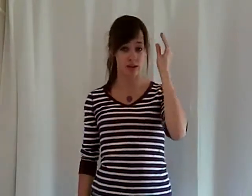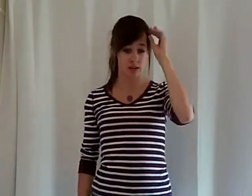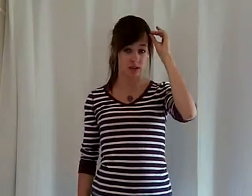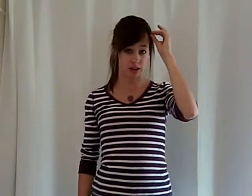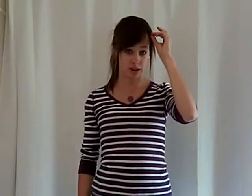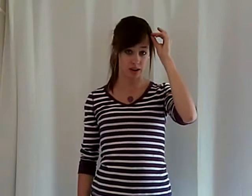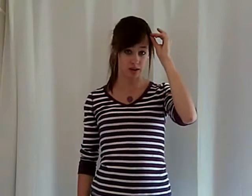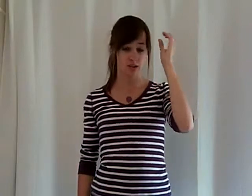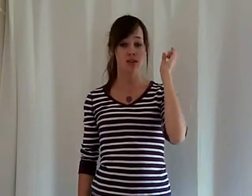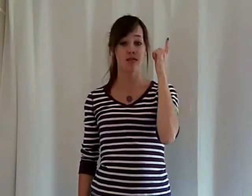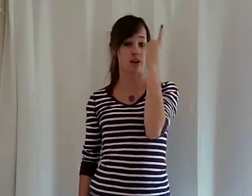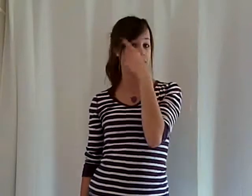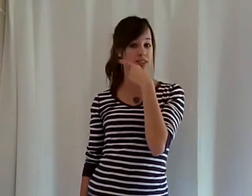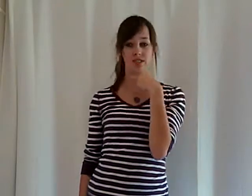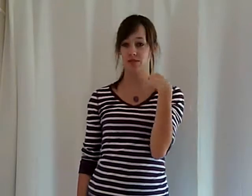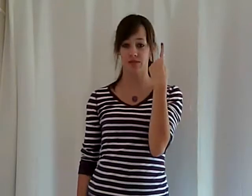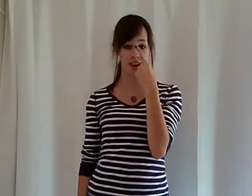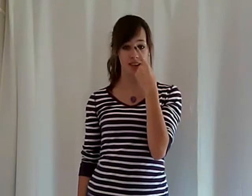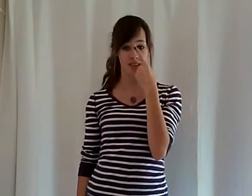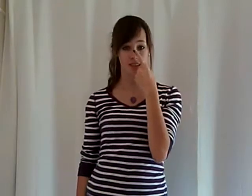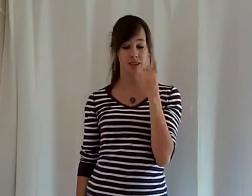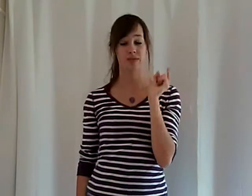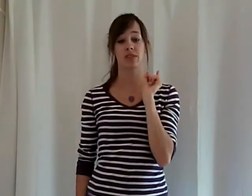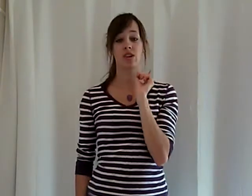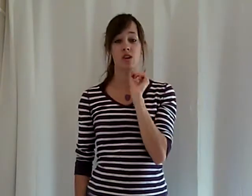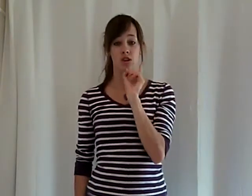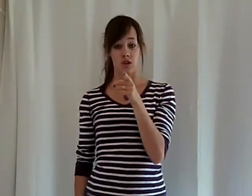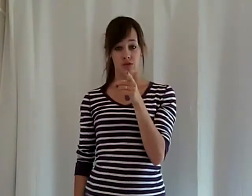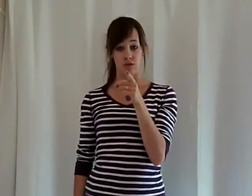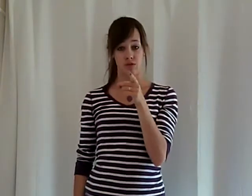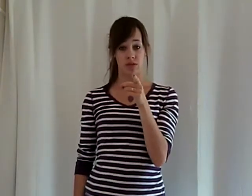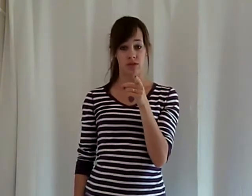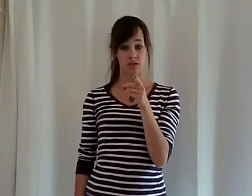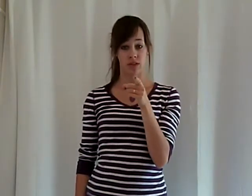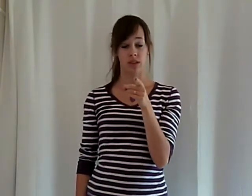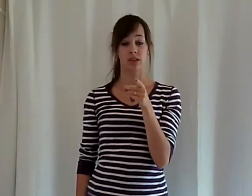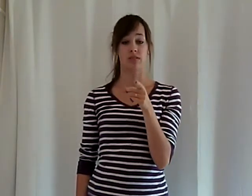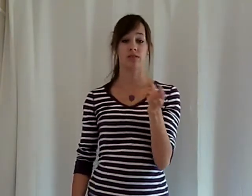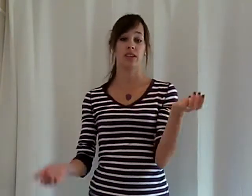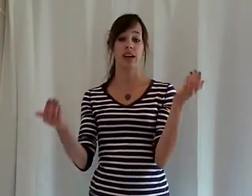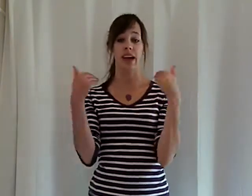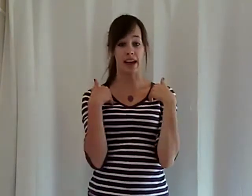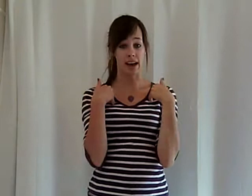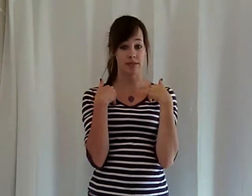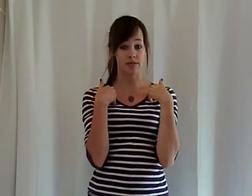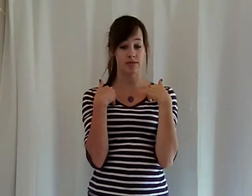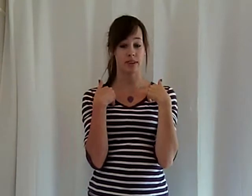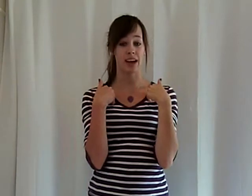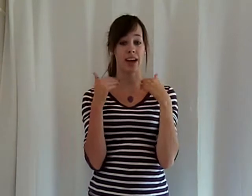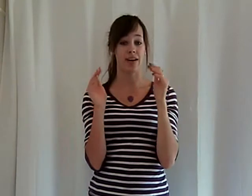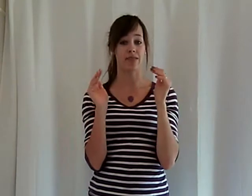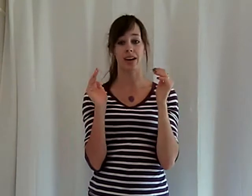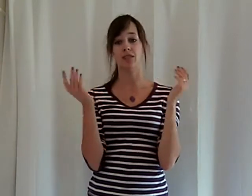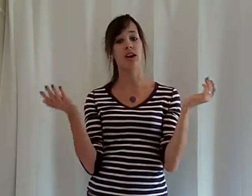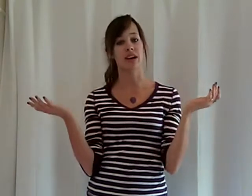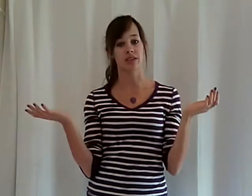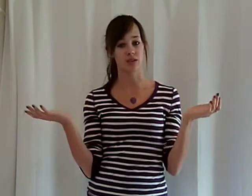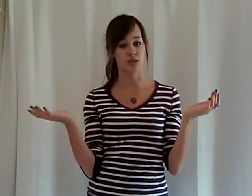falls in your face. You have, and have, I don't know how else to